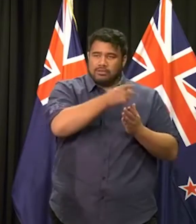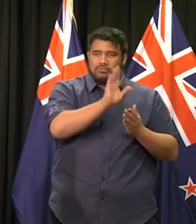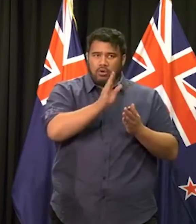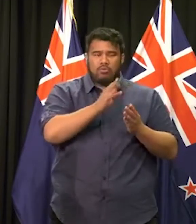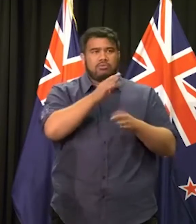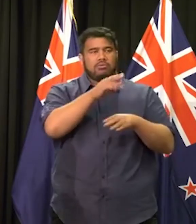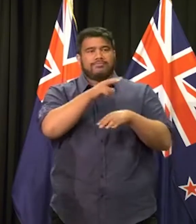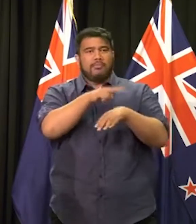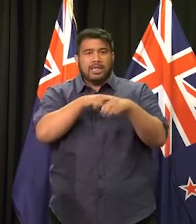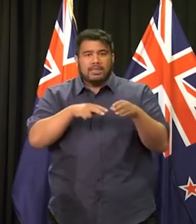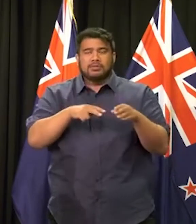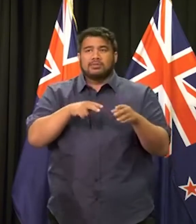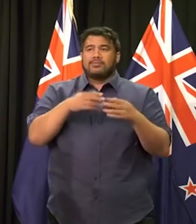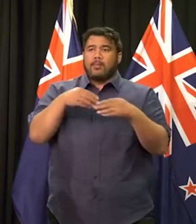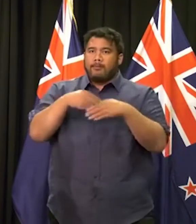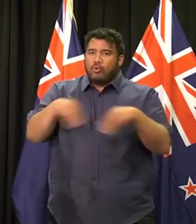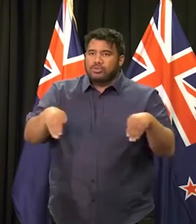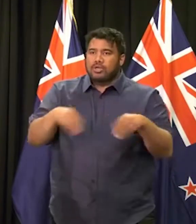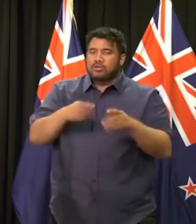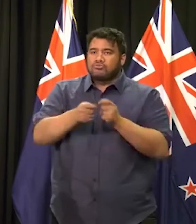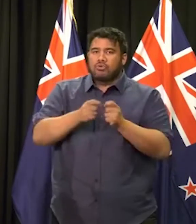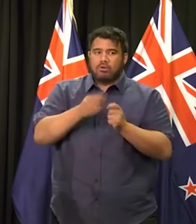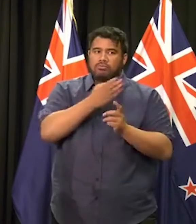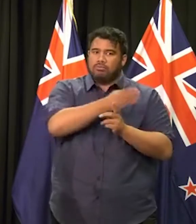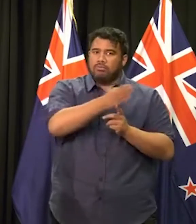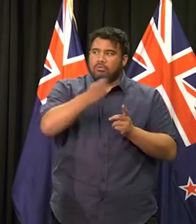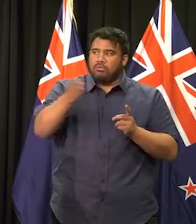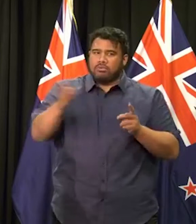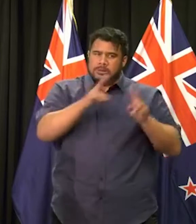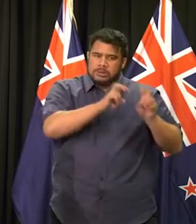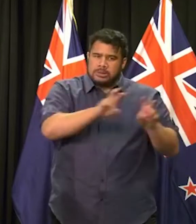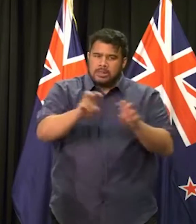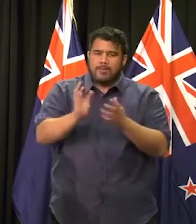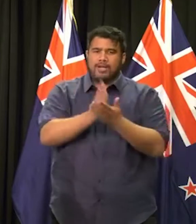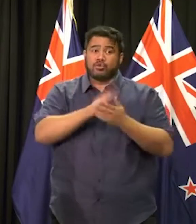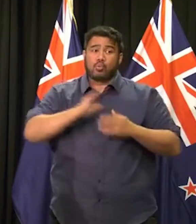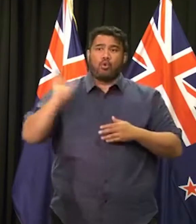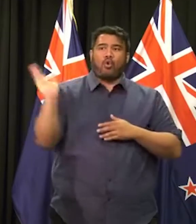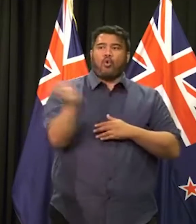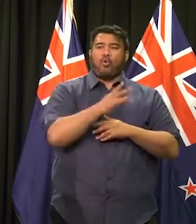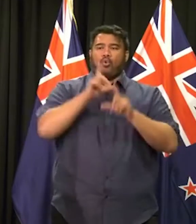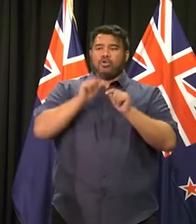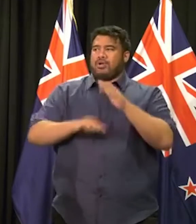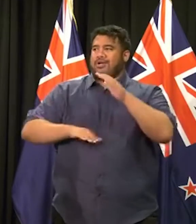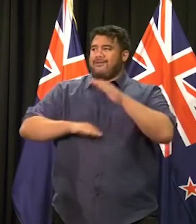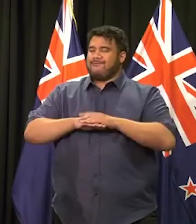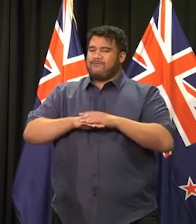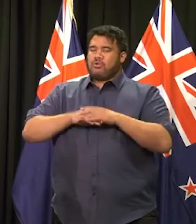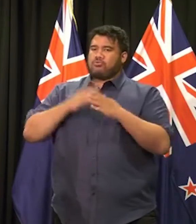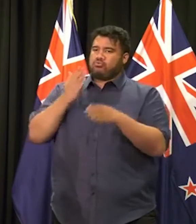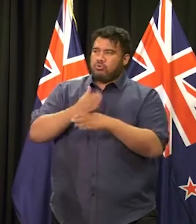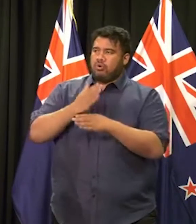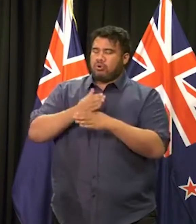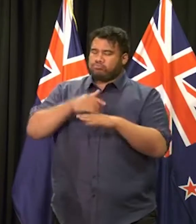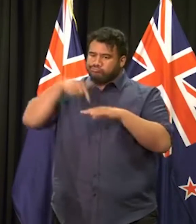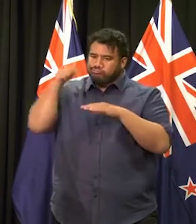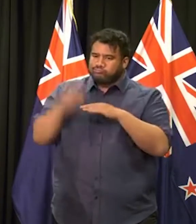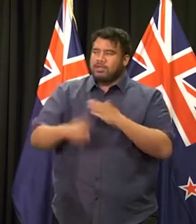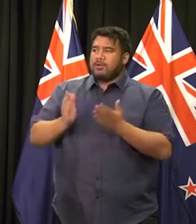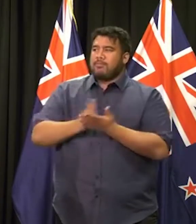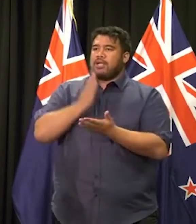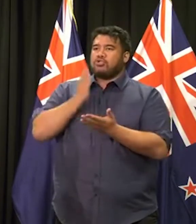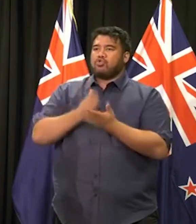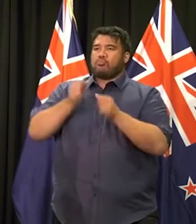borders to ensure, uh, that, uh, we've taken a comprehensive approach and do everything we can to prevent any